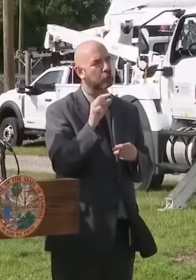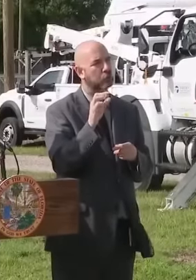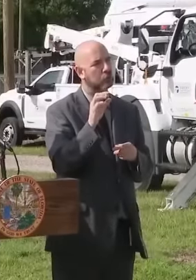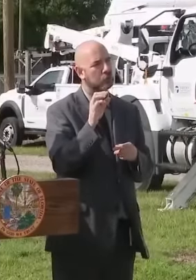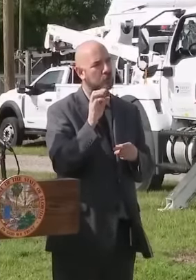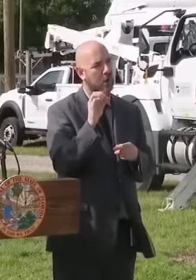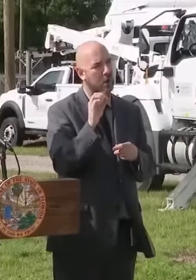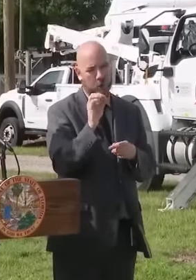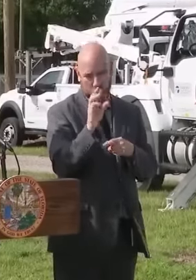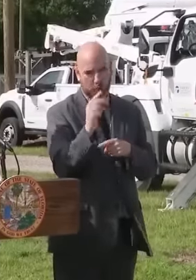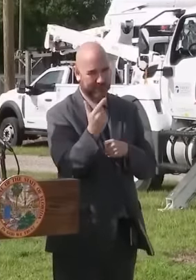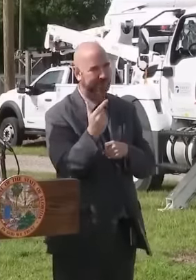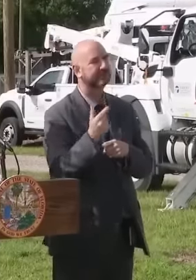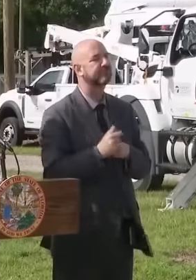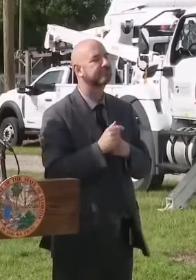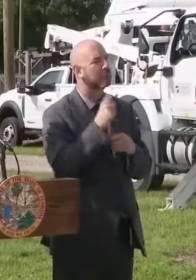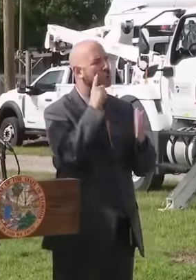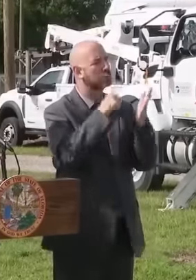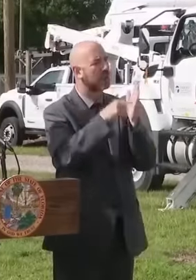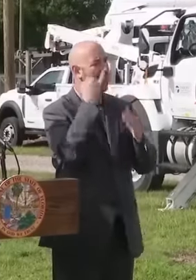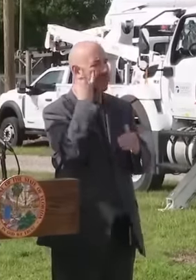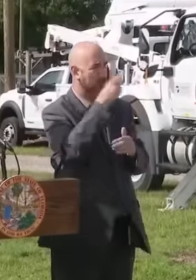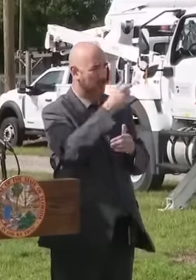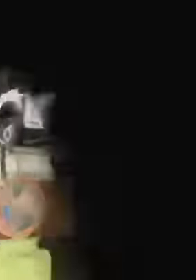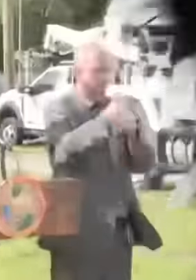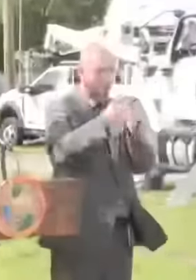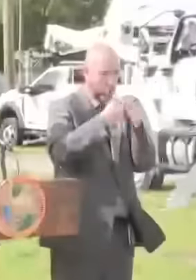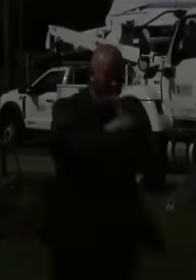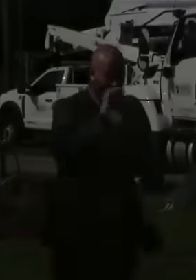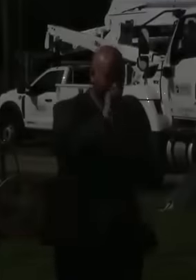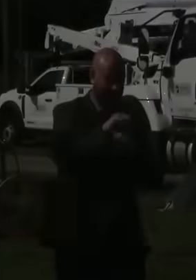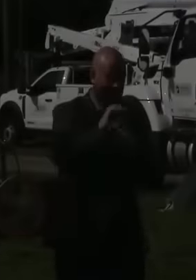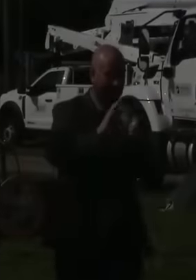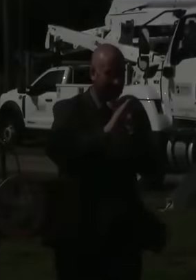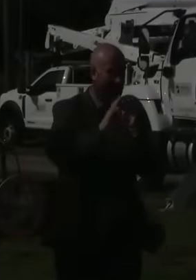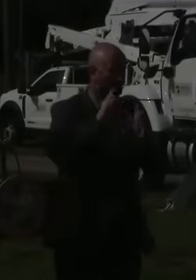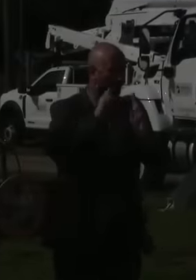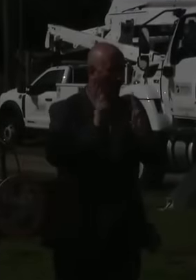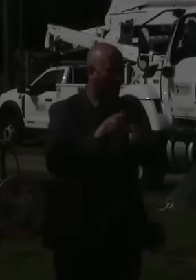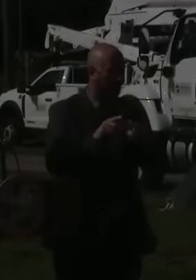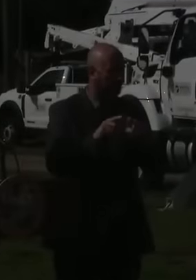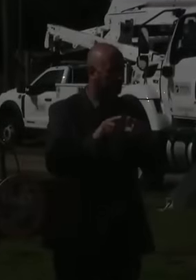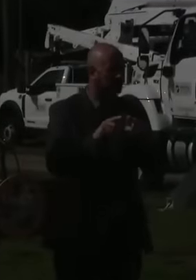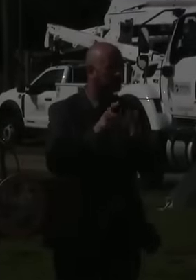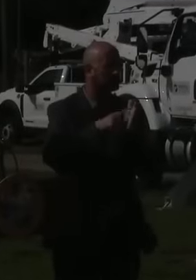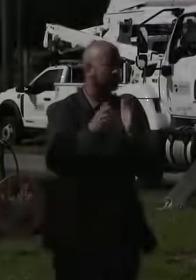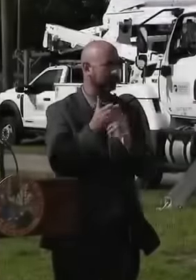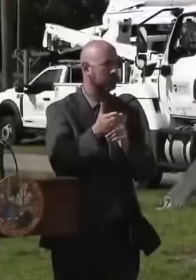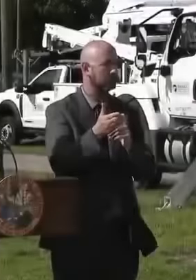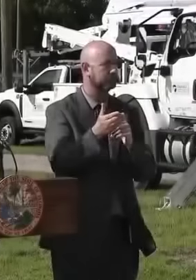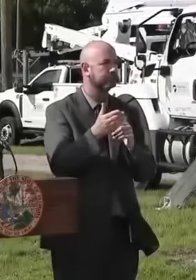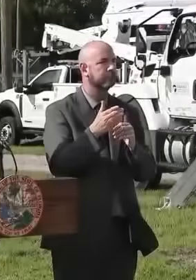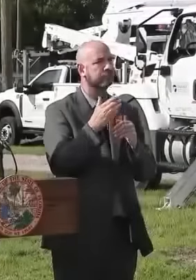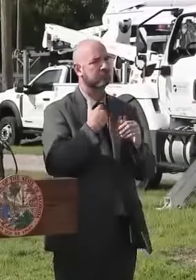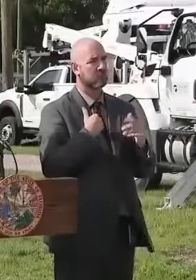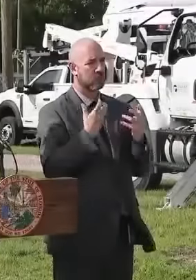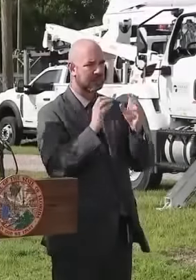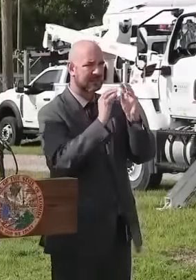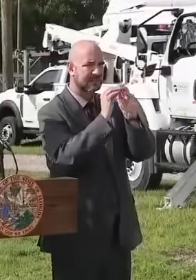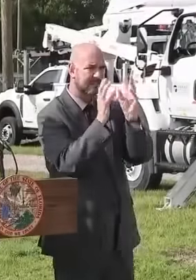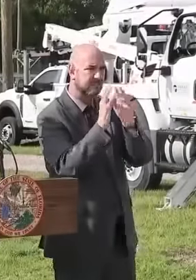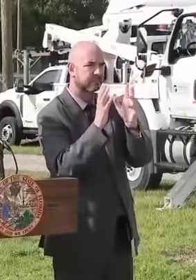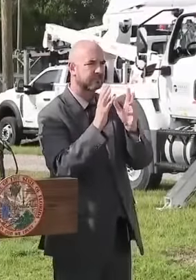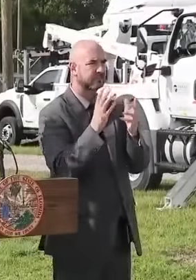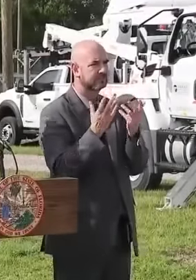informed decisions. I want to be very, very clear about this. Some people may be, for the first time, figuring out what their evacuation zone